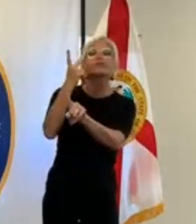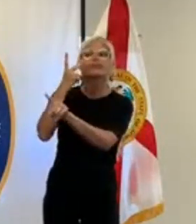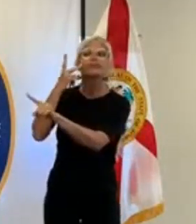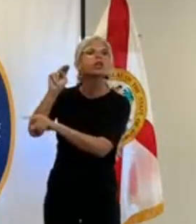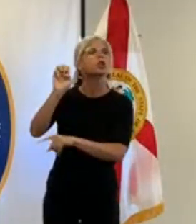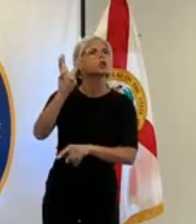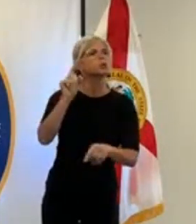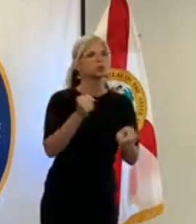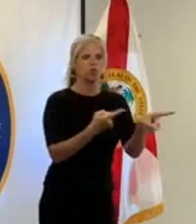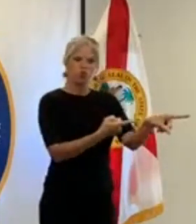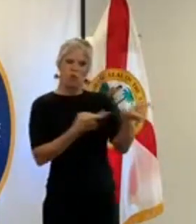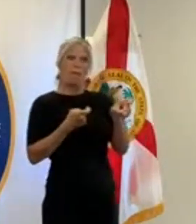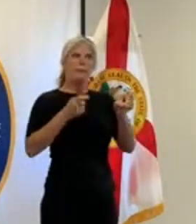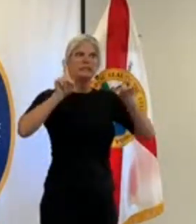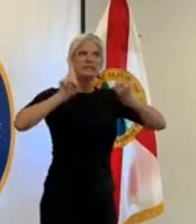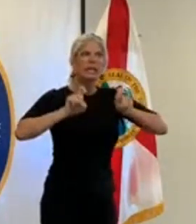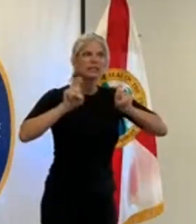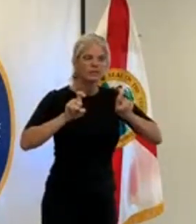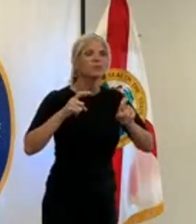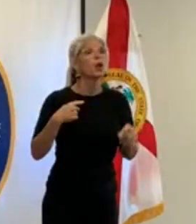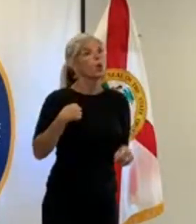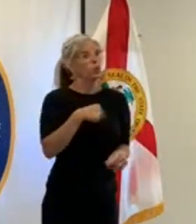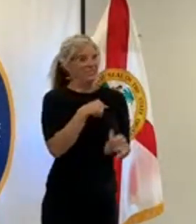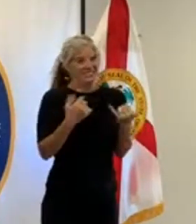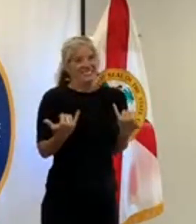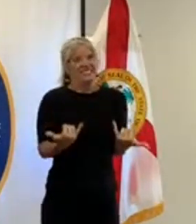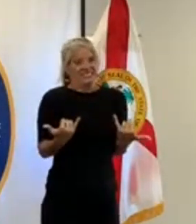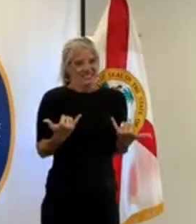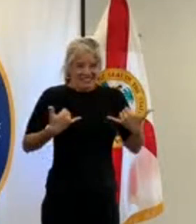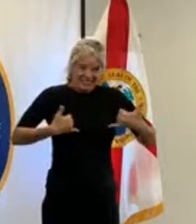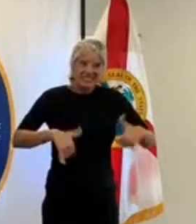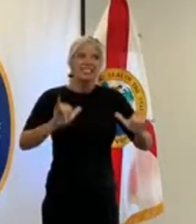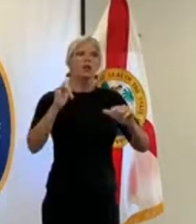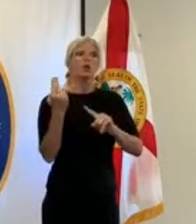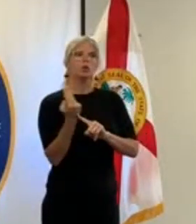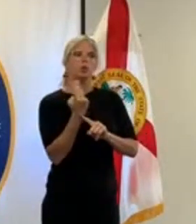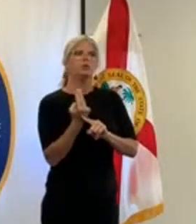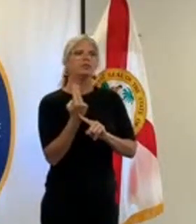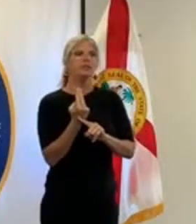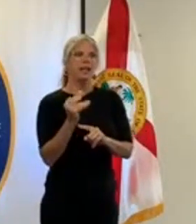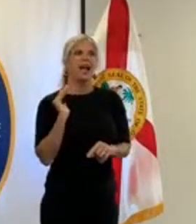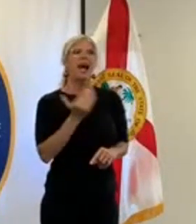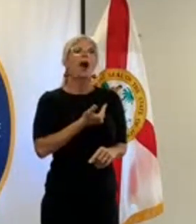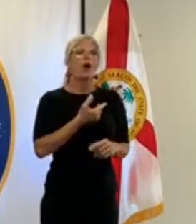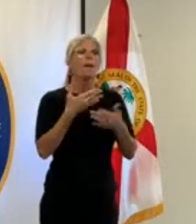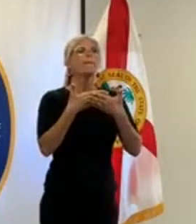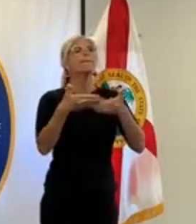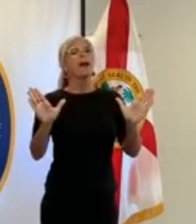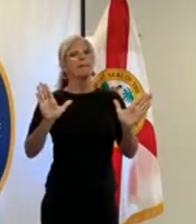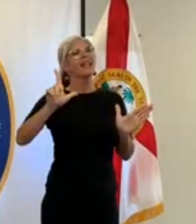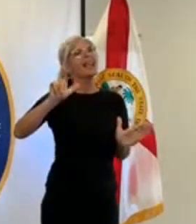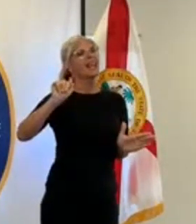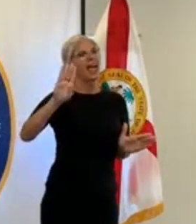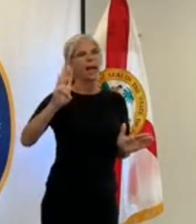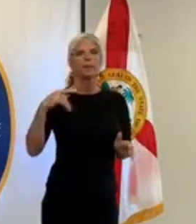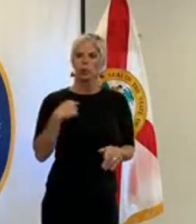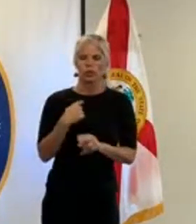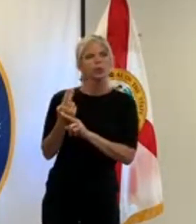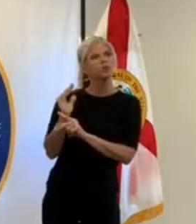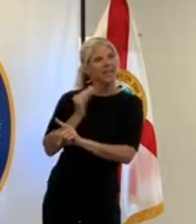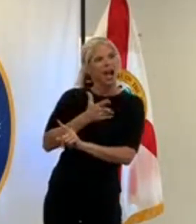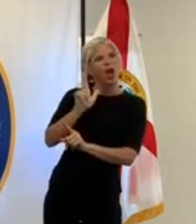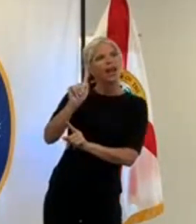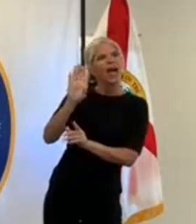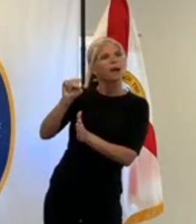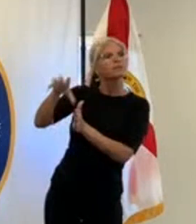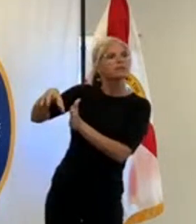so we currently are still using through the bureau of public health labs and the guidance to the florida department of health we're still continuing to use those pcr tests